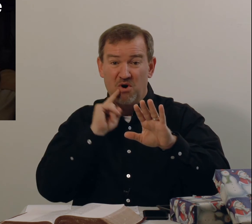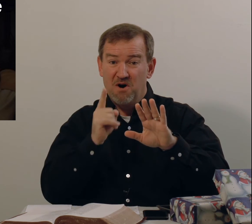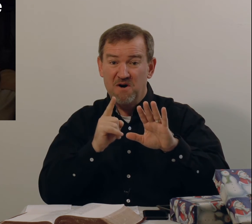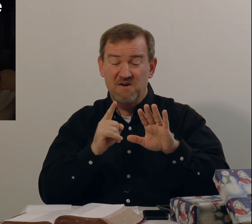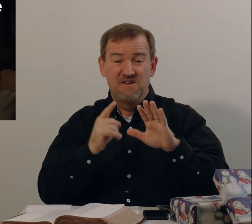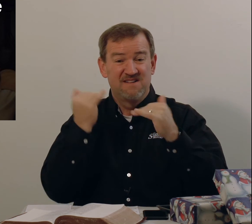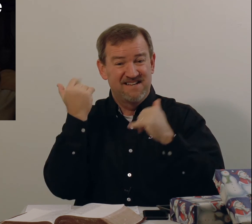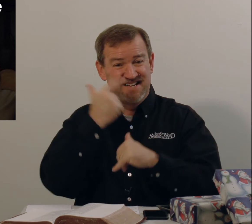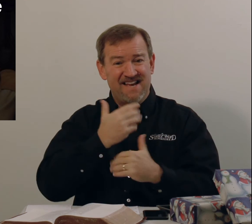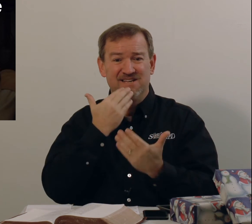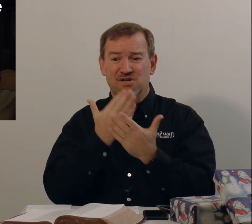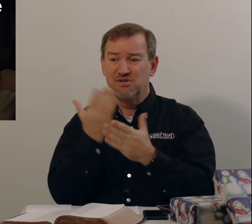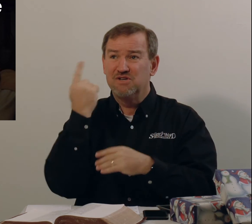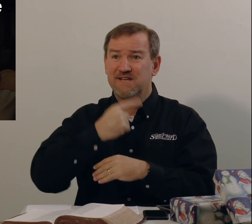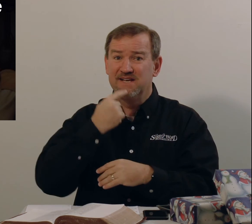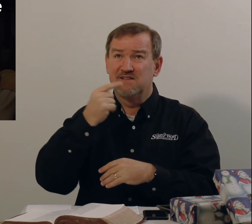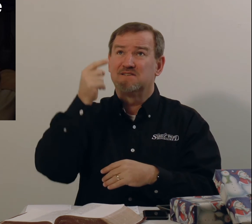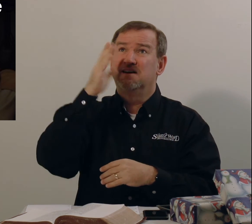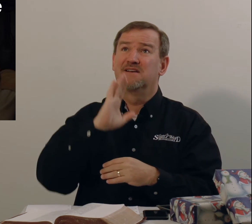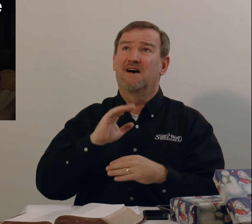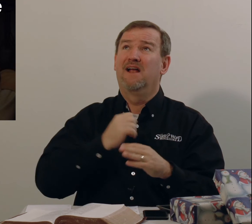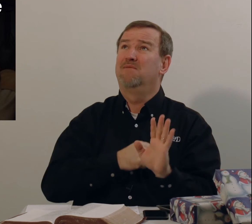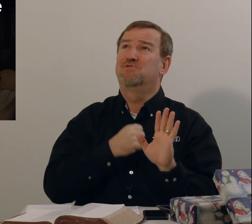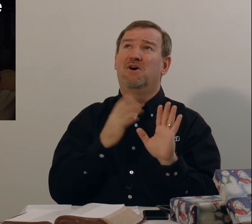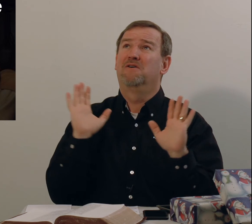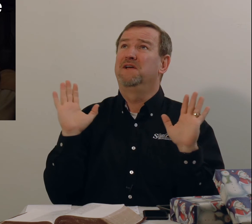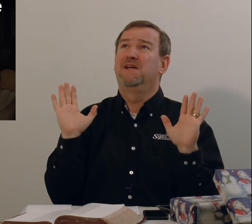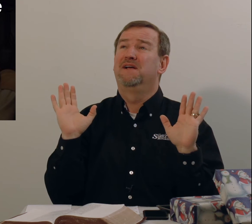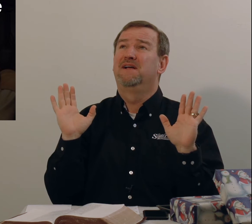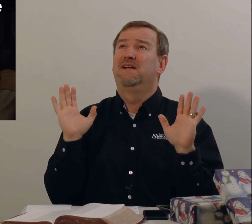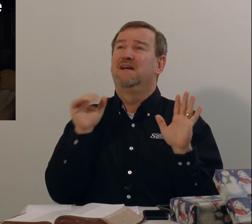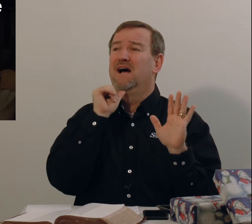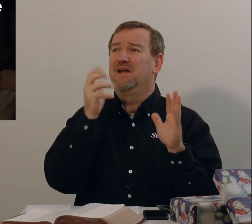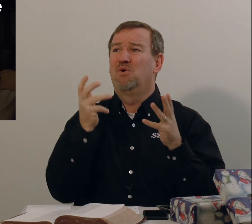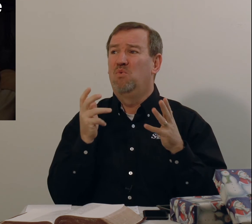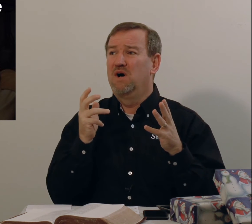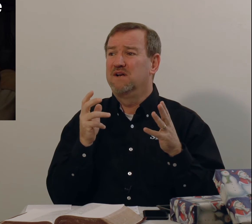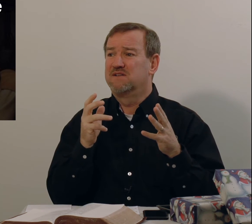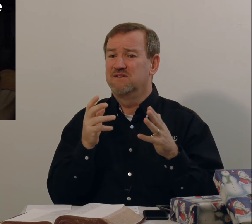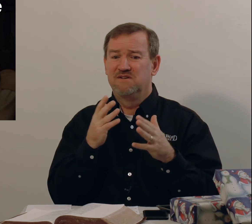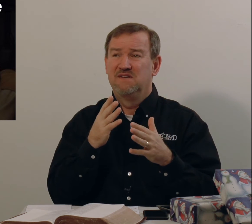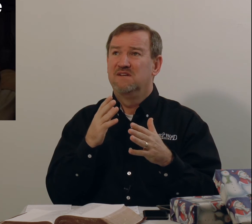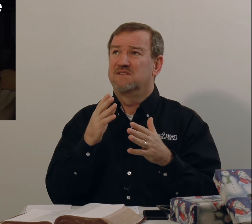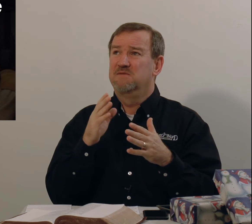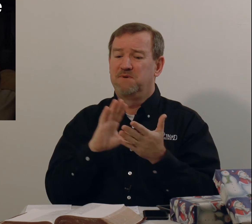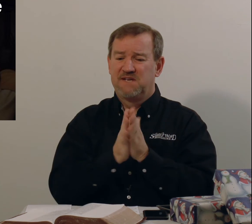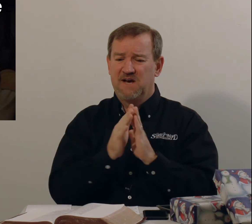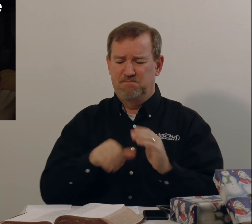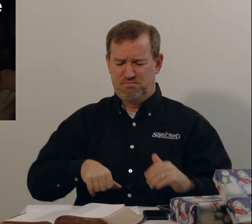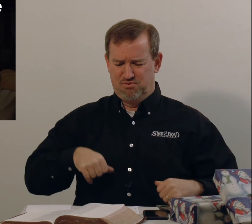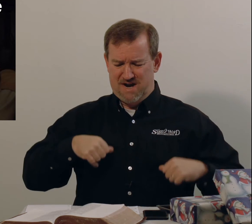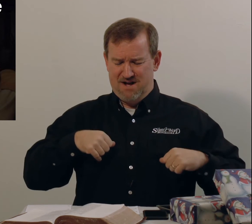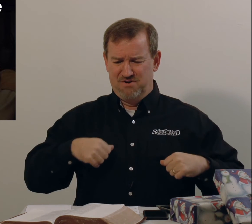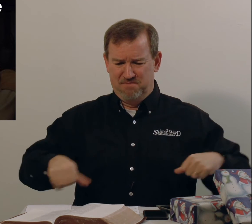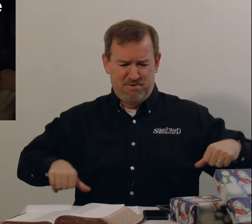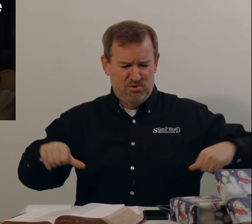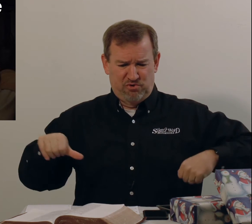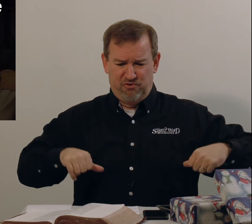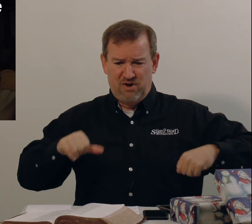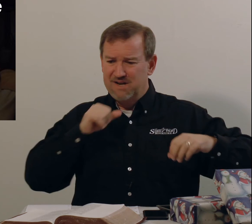are, today is a good day to say to God, I'm sorry. I don't want to become proud and boastful. I